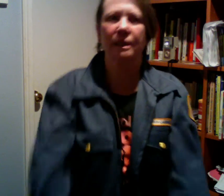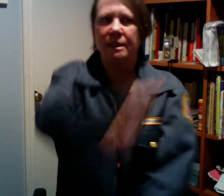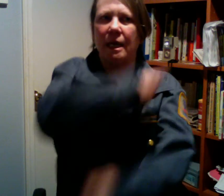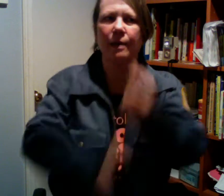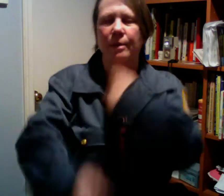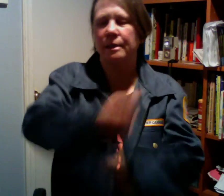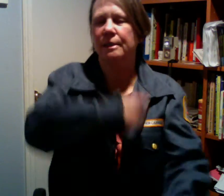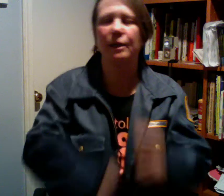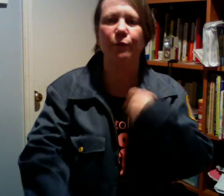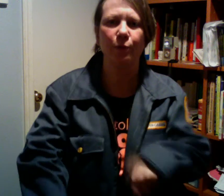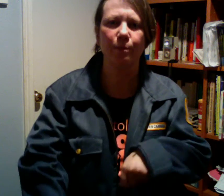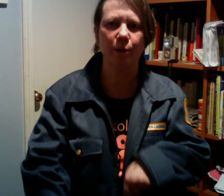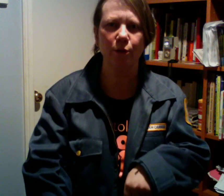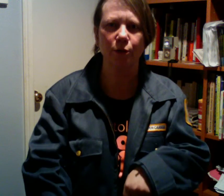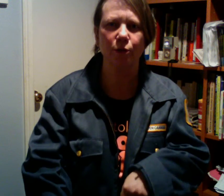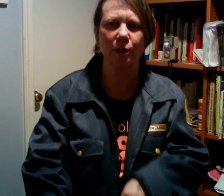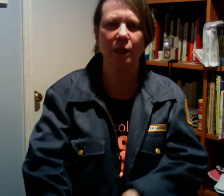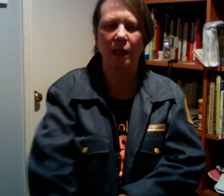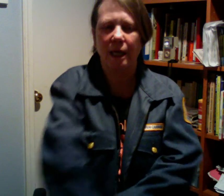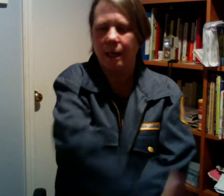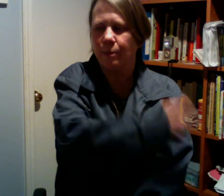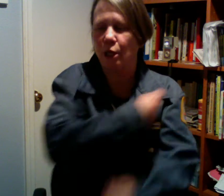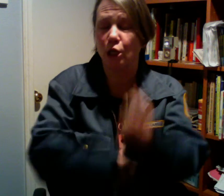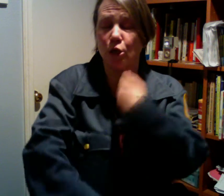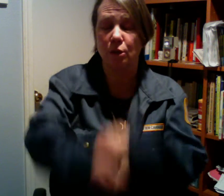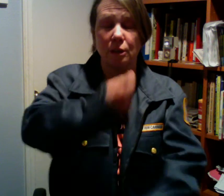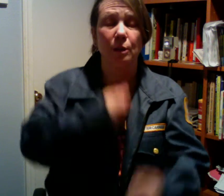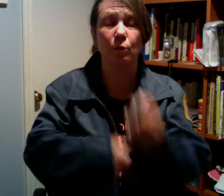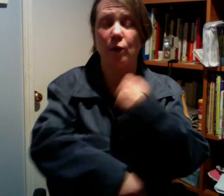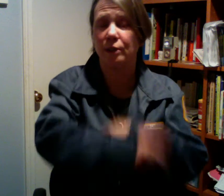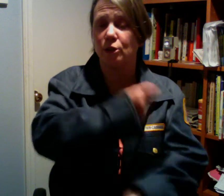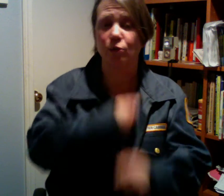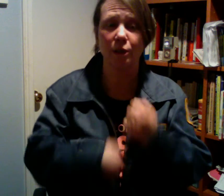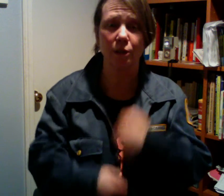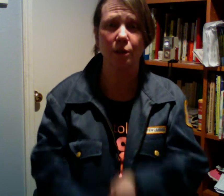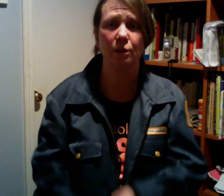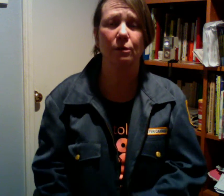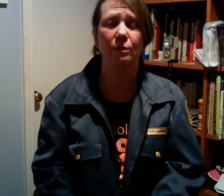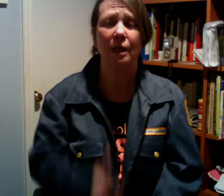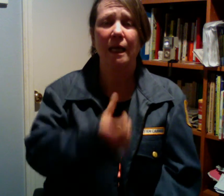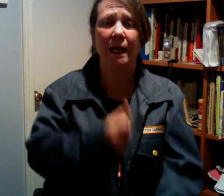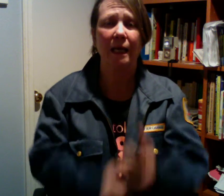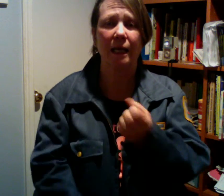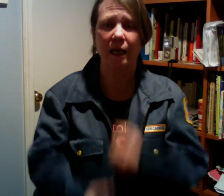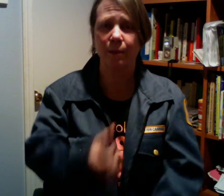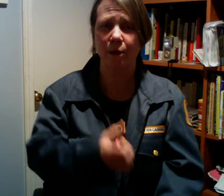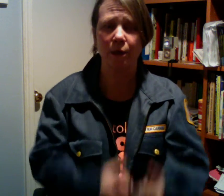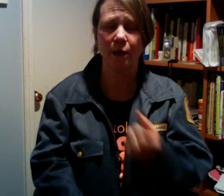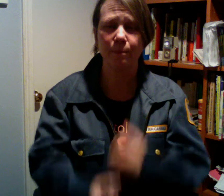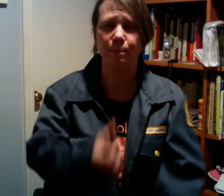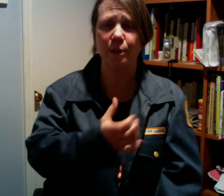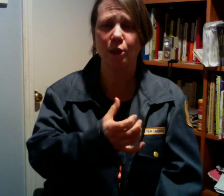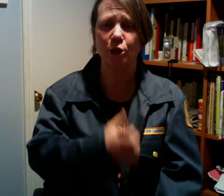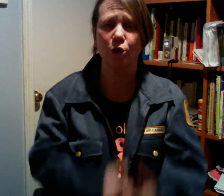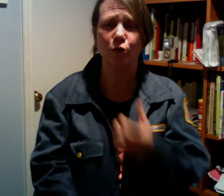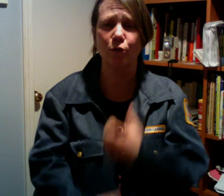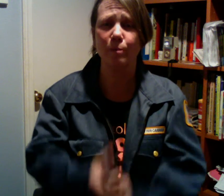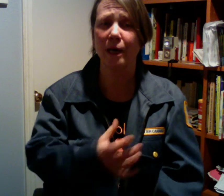tie myself with blue string. I'm gonna use some red string to climb on up into my